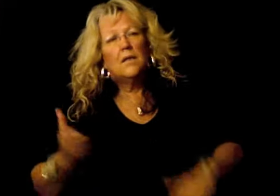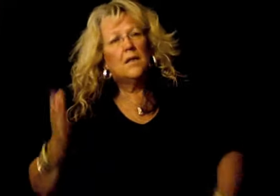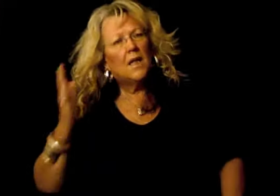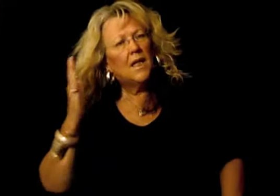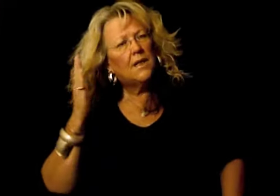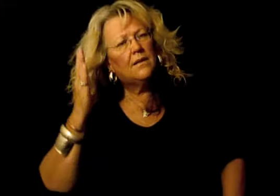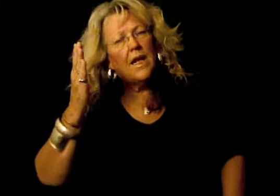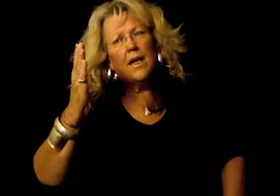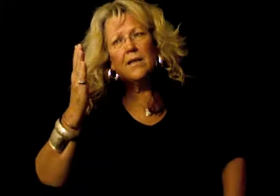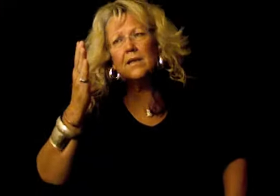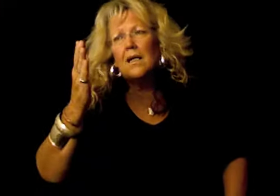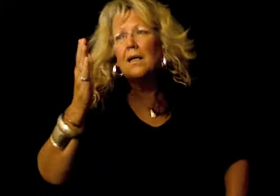Destiny,